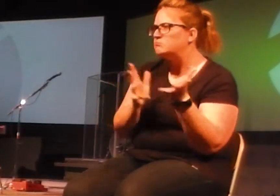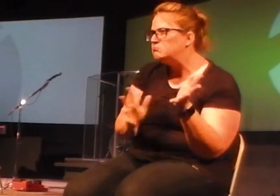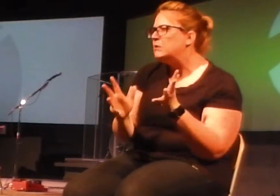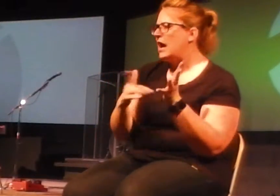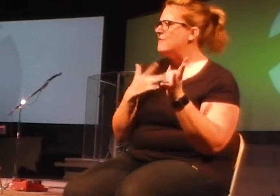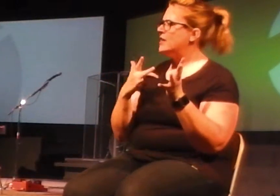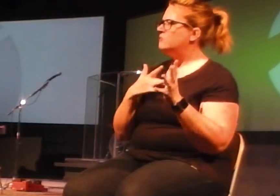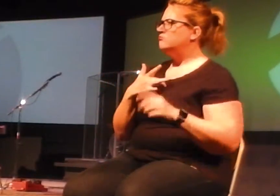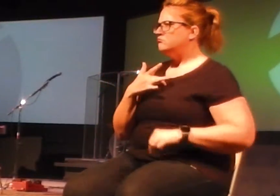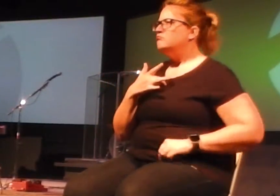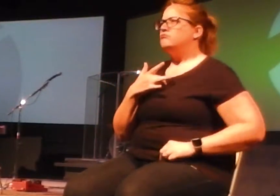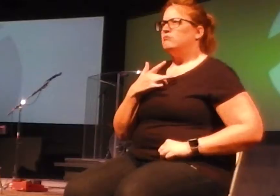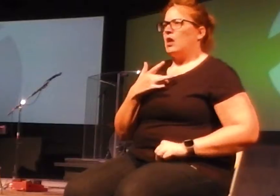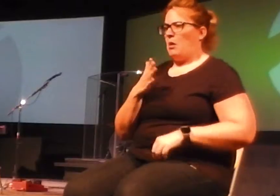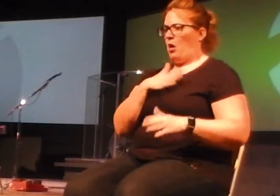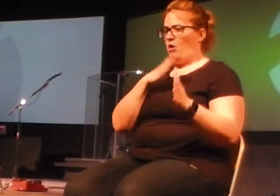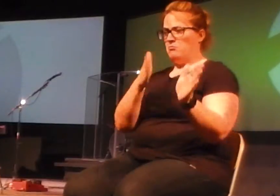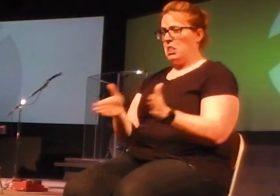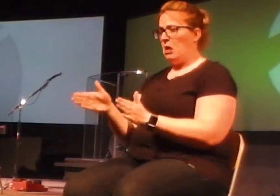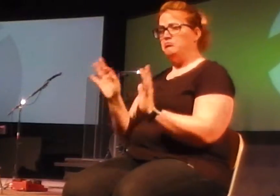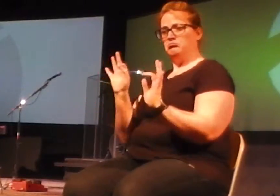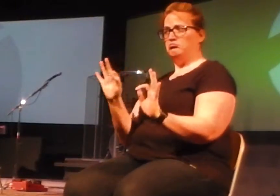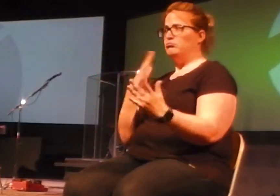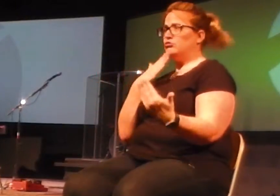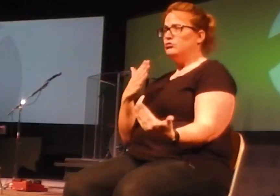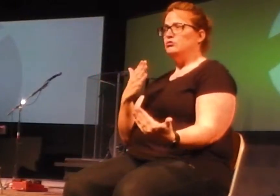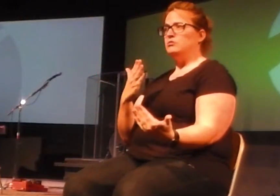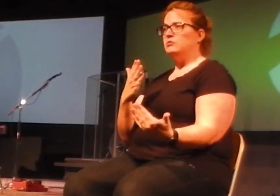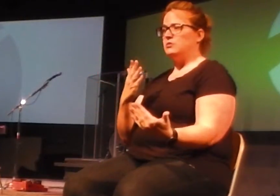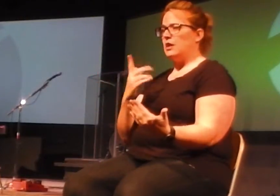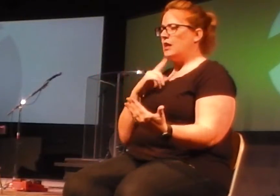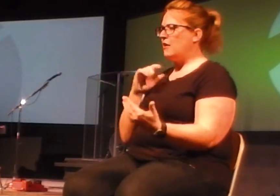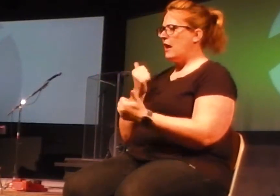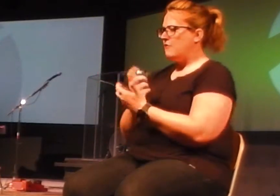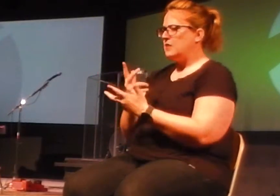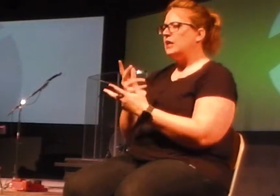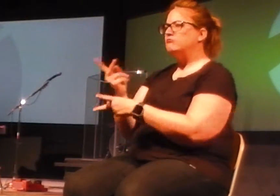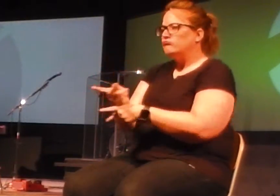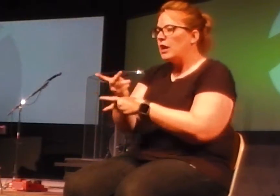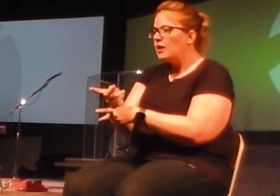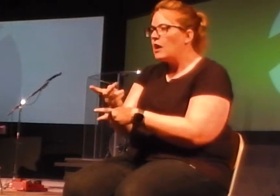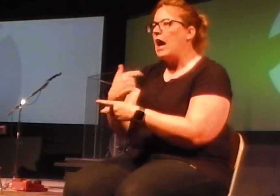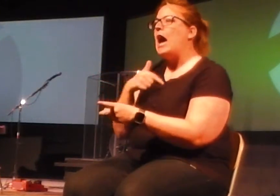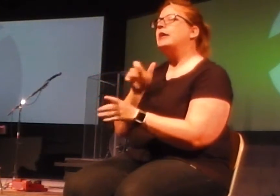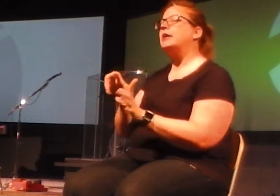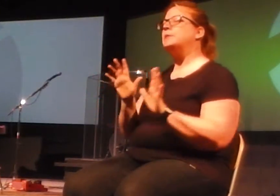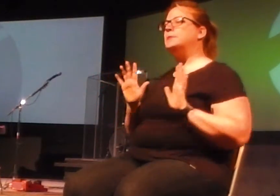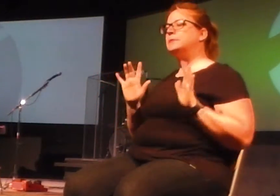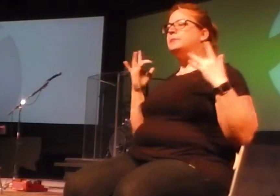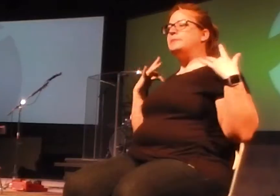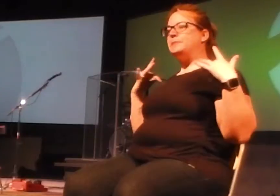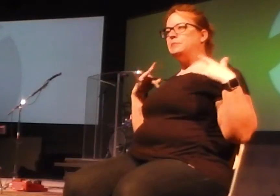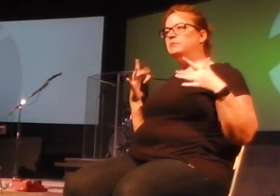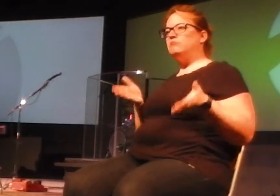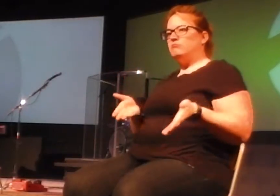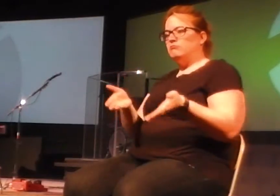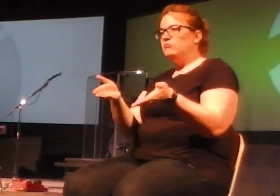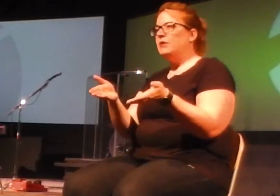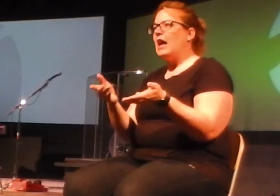time, not only do we have a good plan in place to take care of things as I step back, but also I really believe this is going to be a season where God